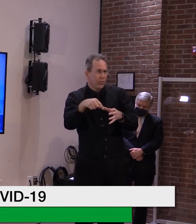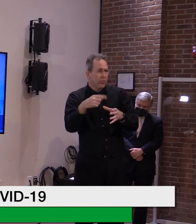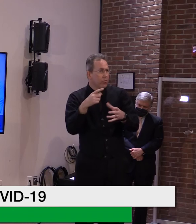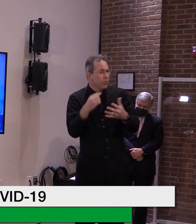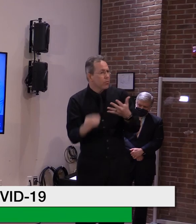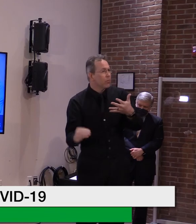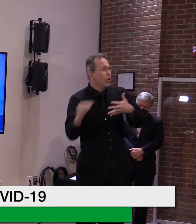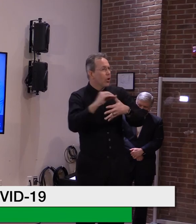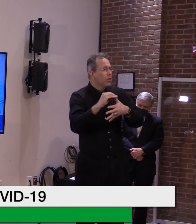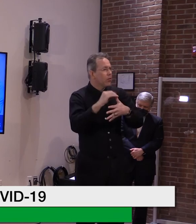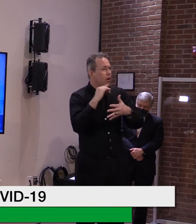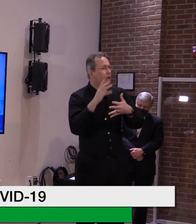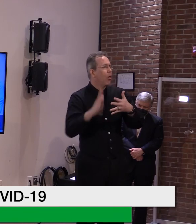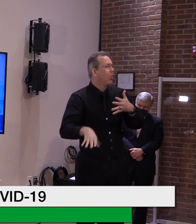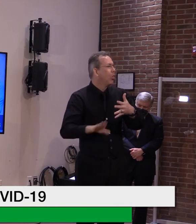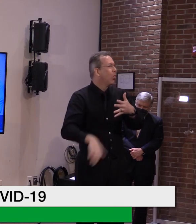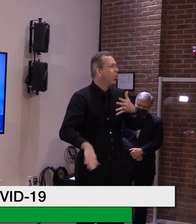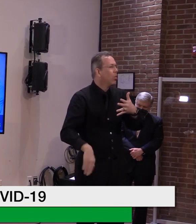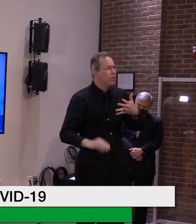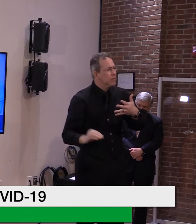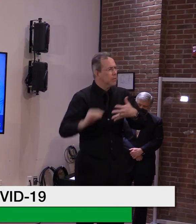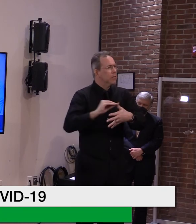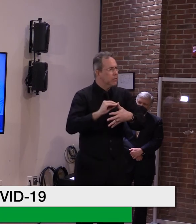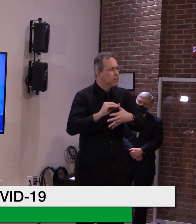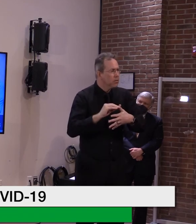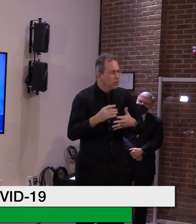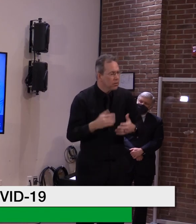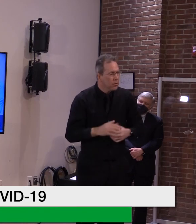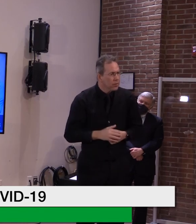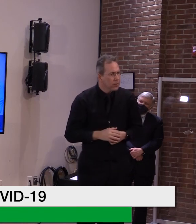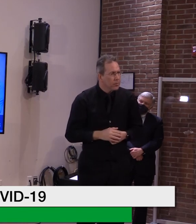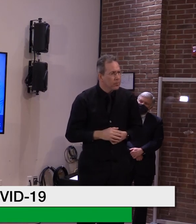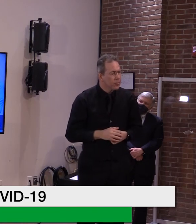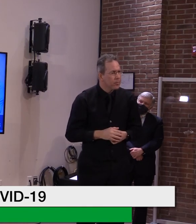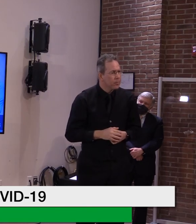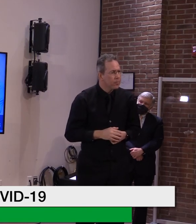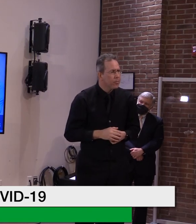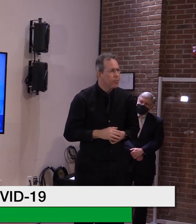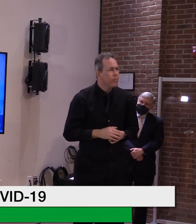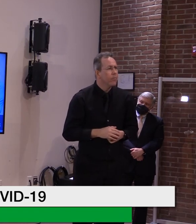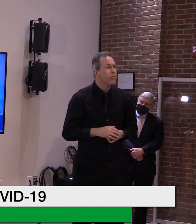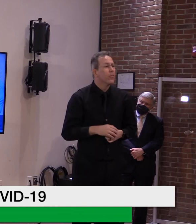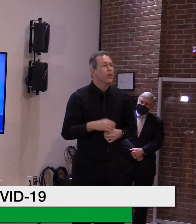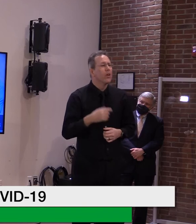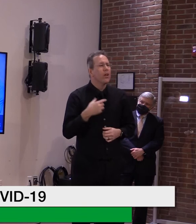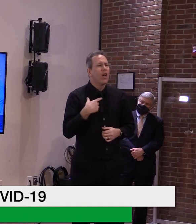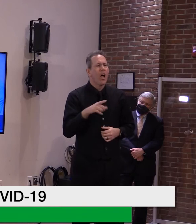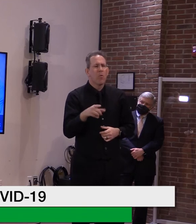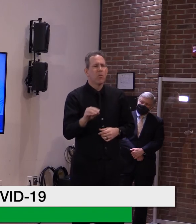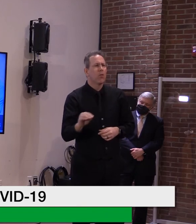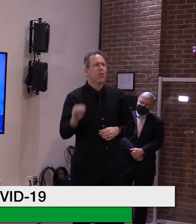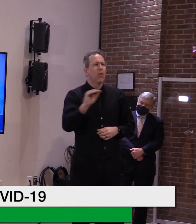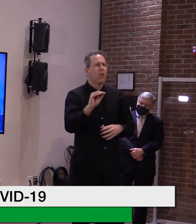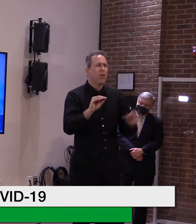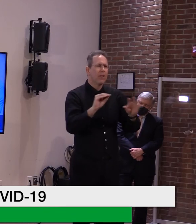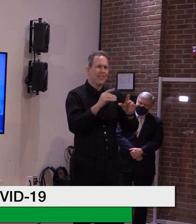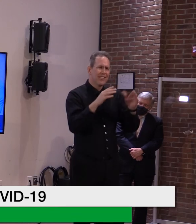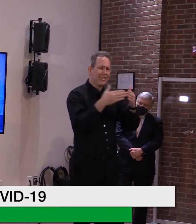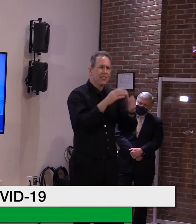specified groups that we'd already delineated. And that's the way we've maintained it and we'll keep going with them.